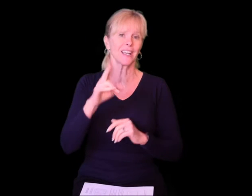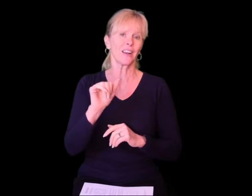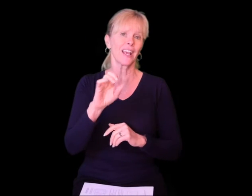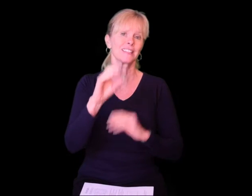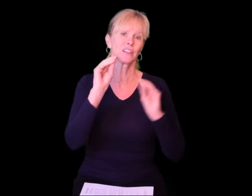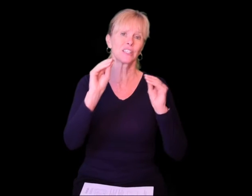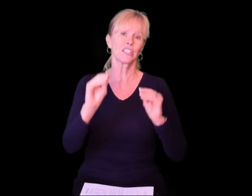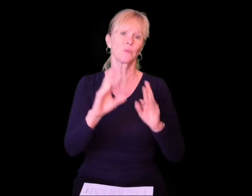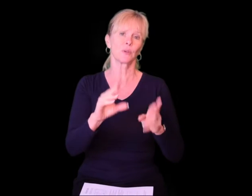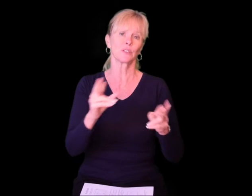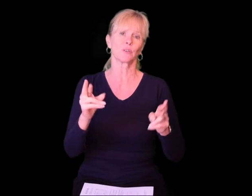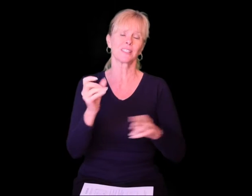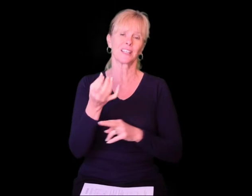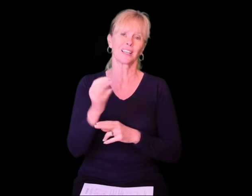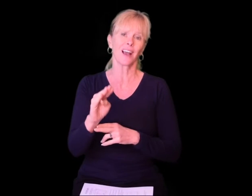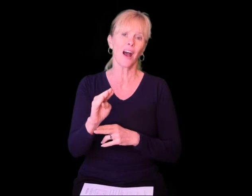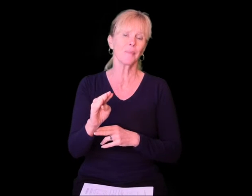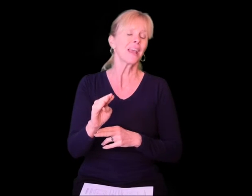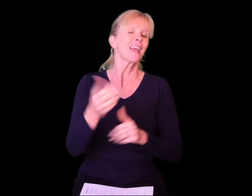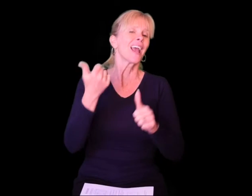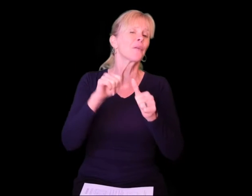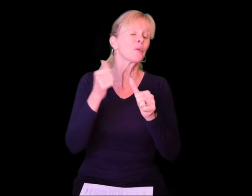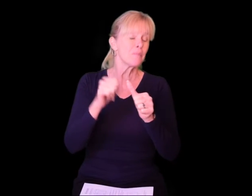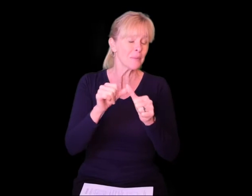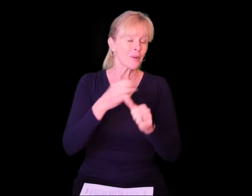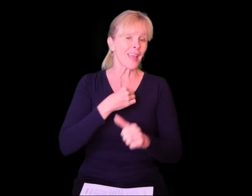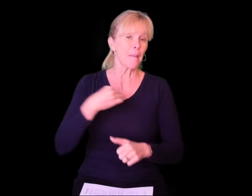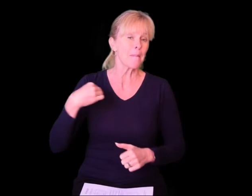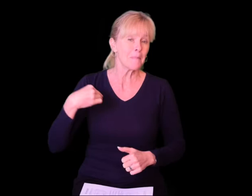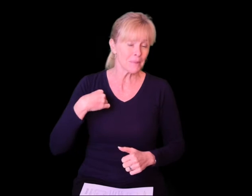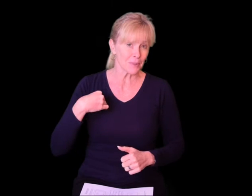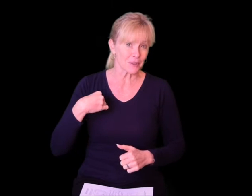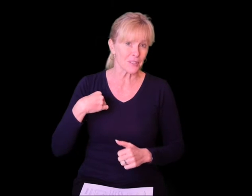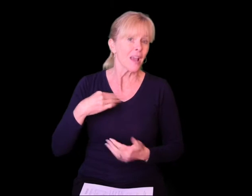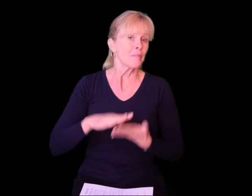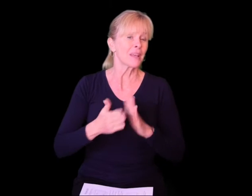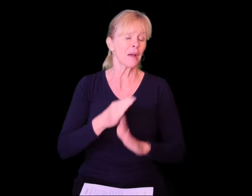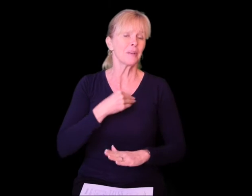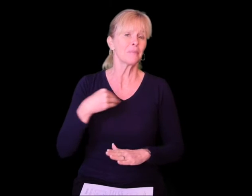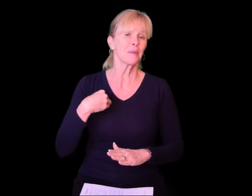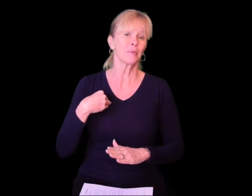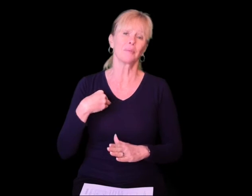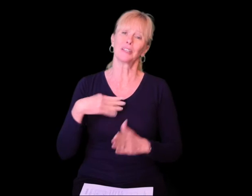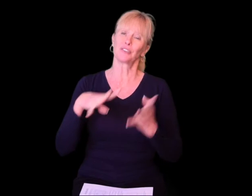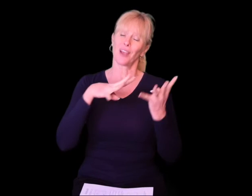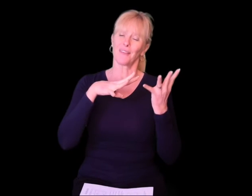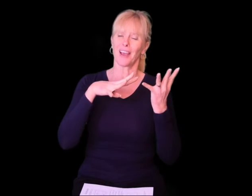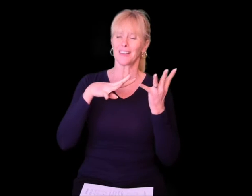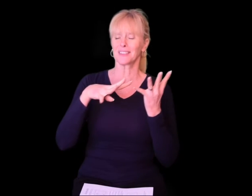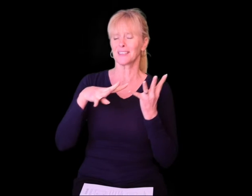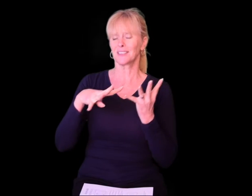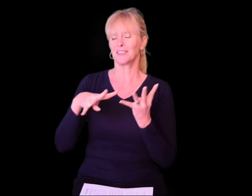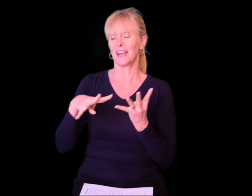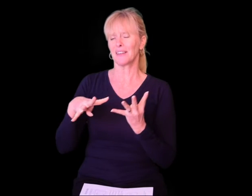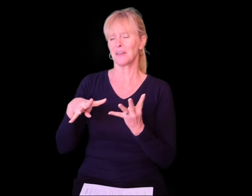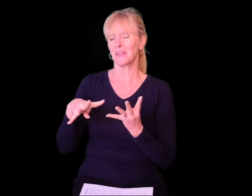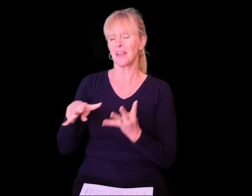it out at aslteachingresources.com. And remember that members, becoming a member means you have access to download everything,